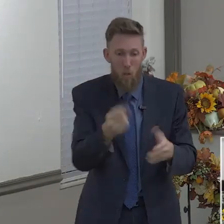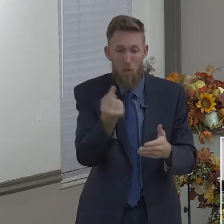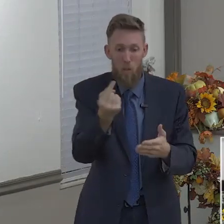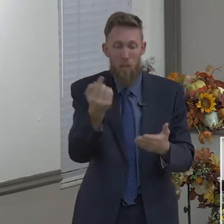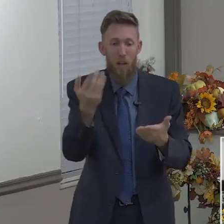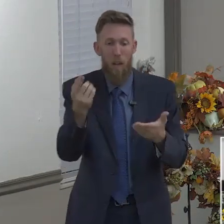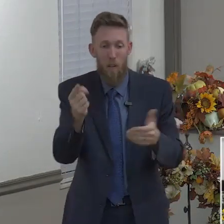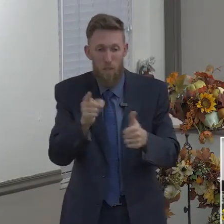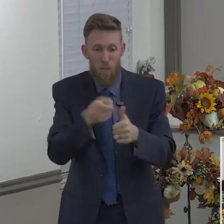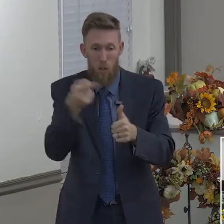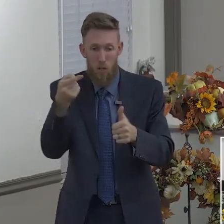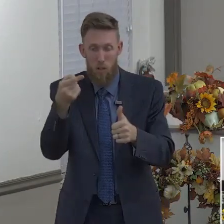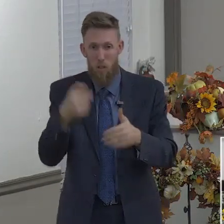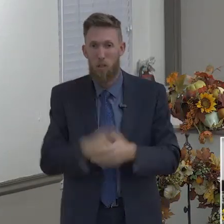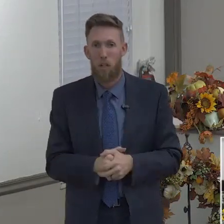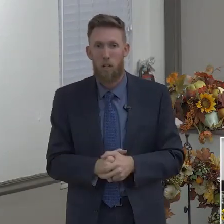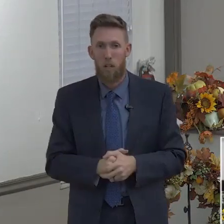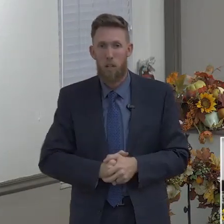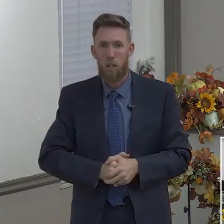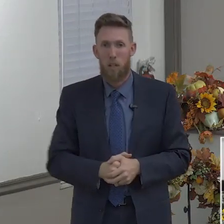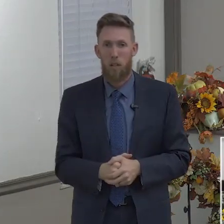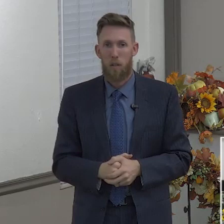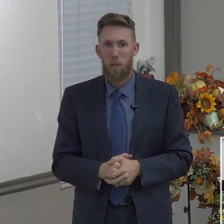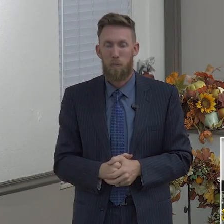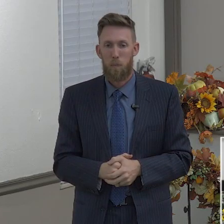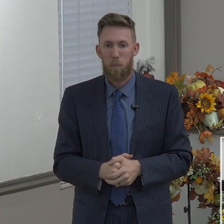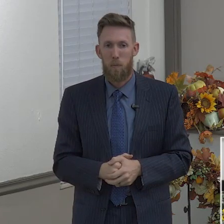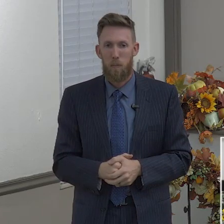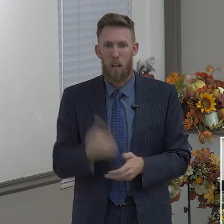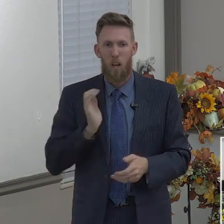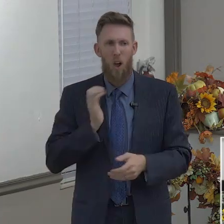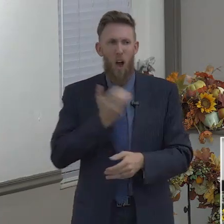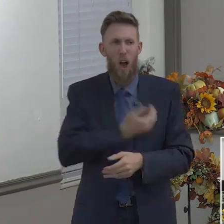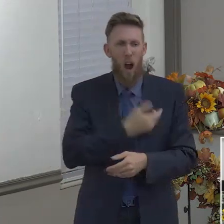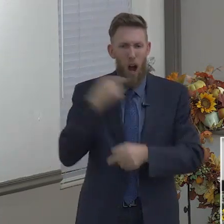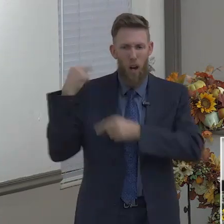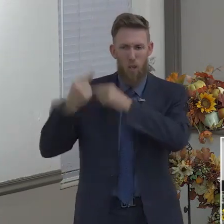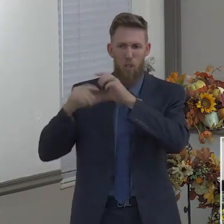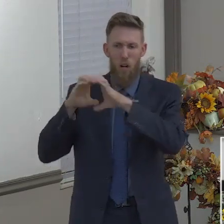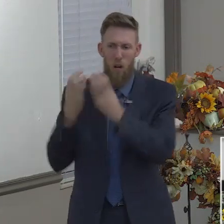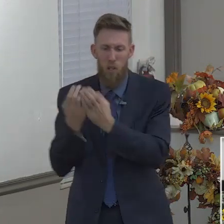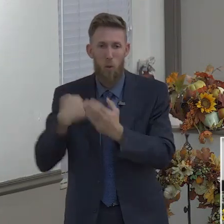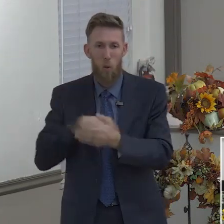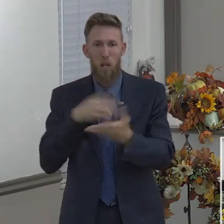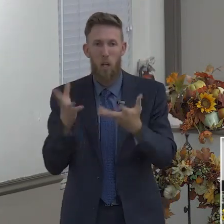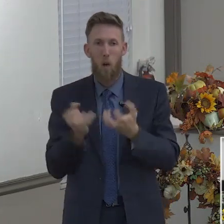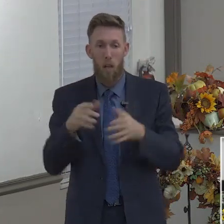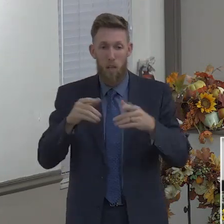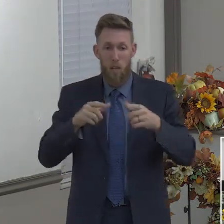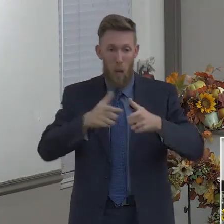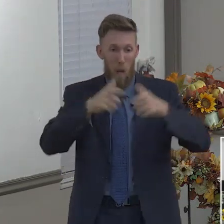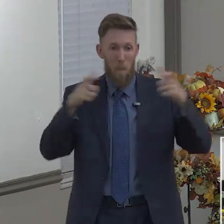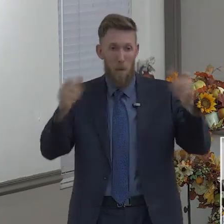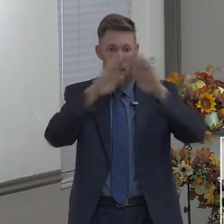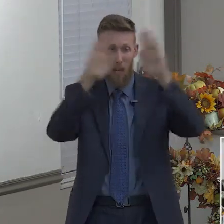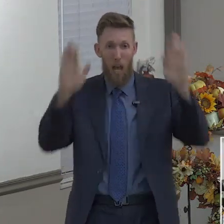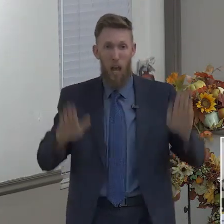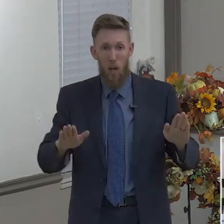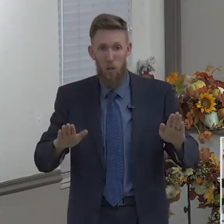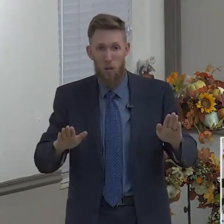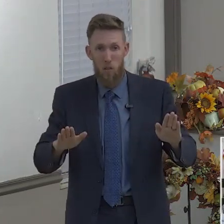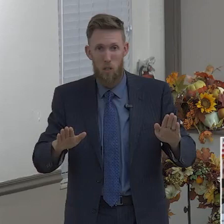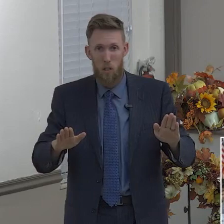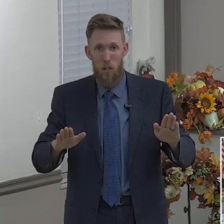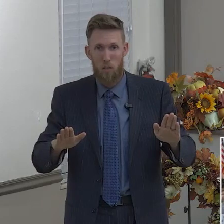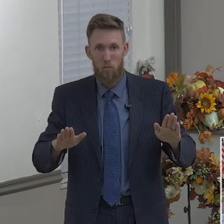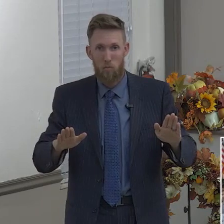the day we get married. But what we don't understand is our parents started out in a one-bedroom, little, tiny